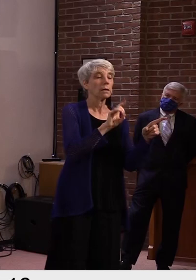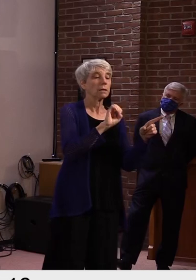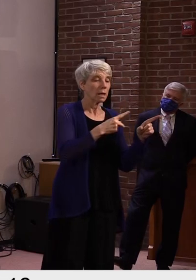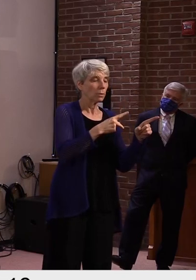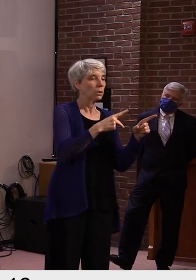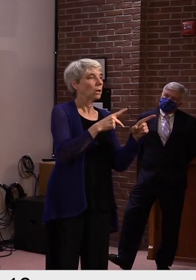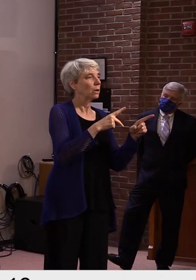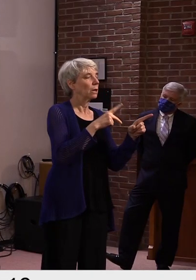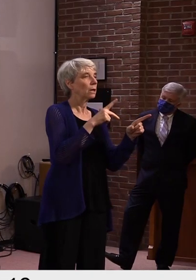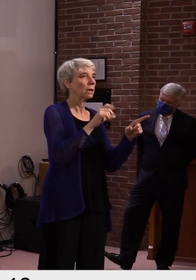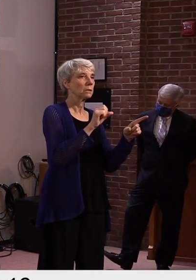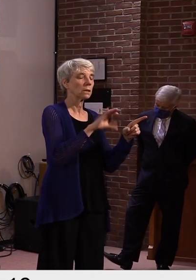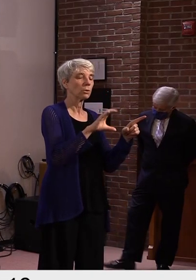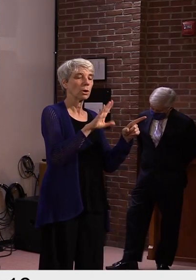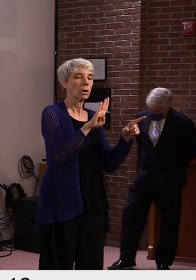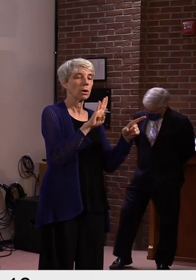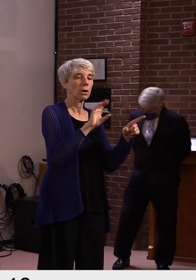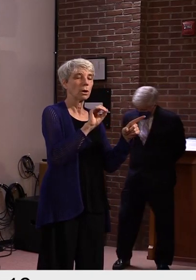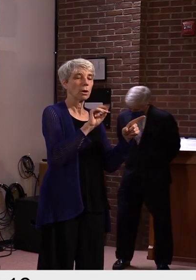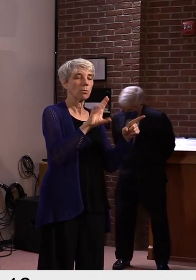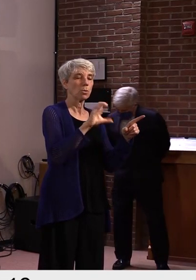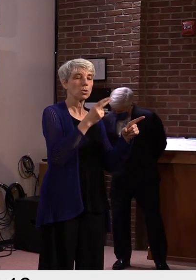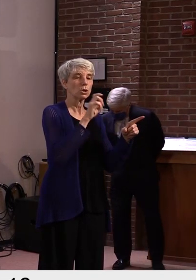can you elaborate on that anymore?